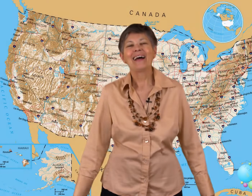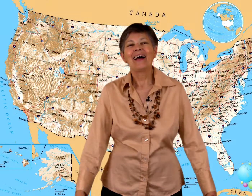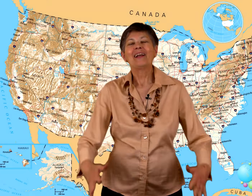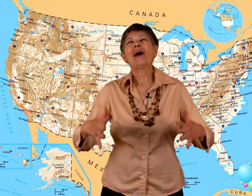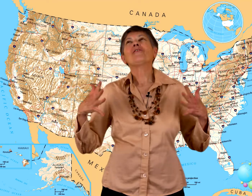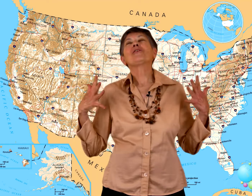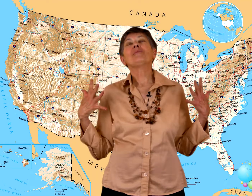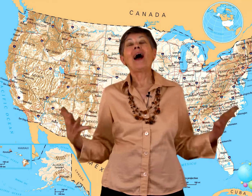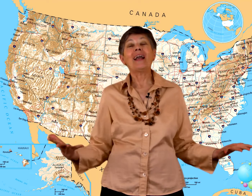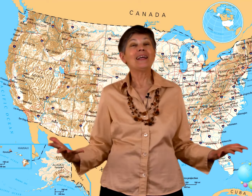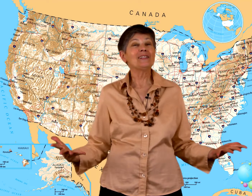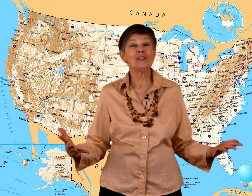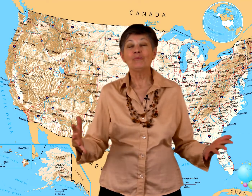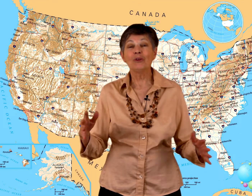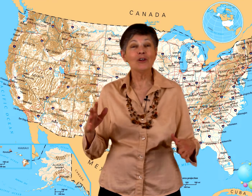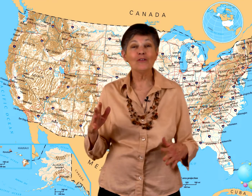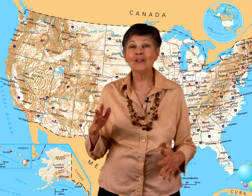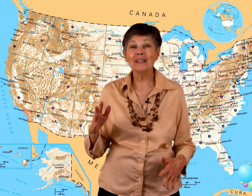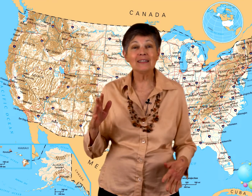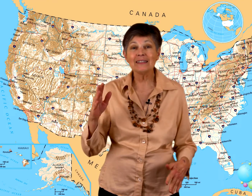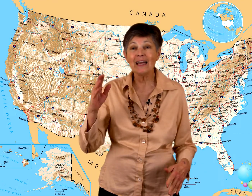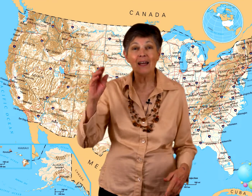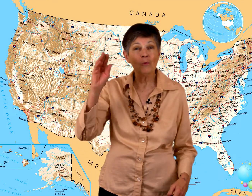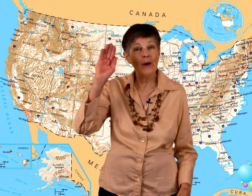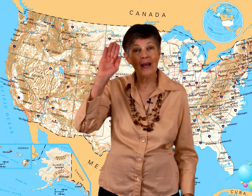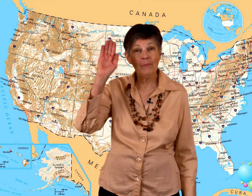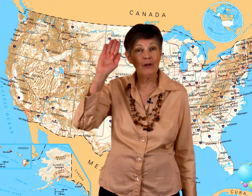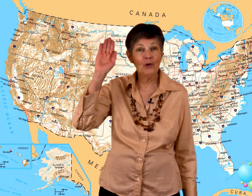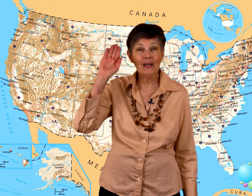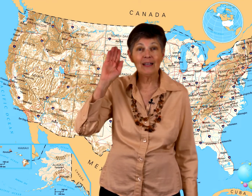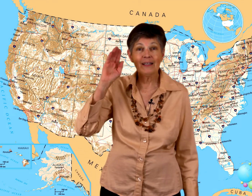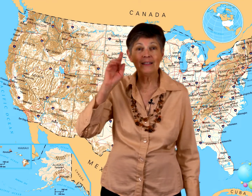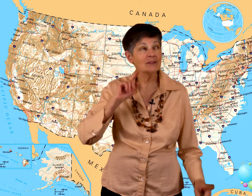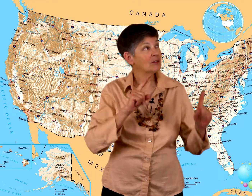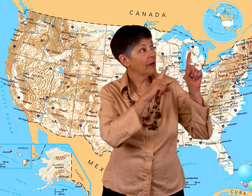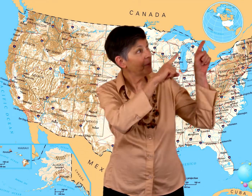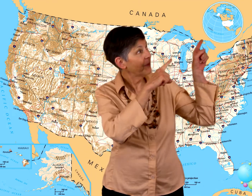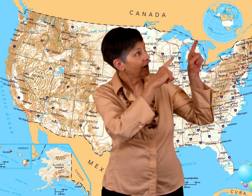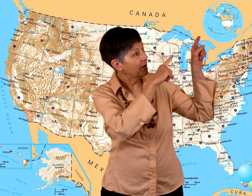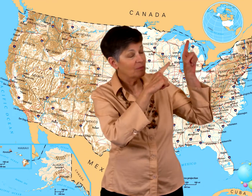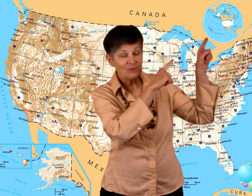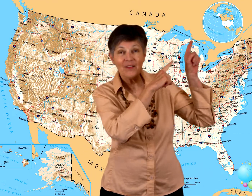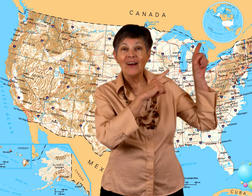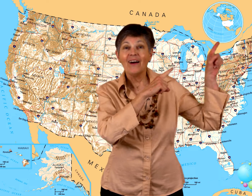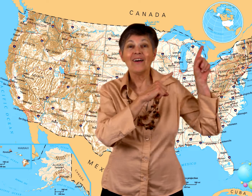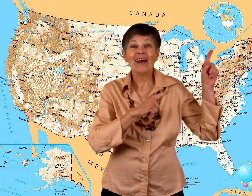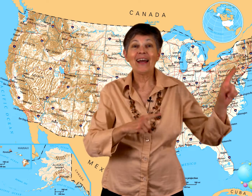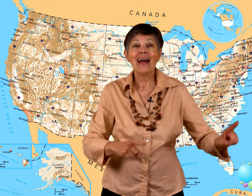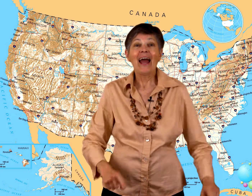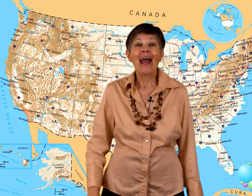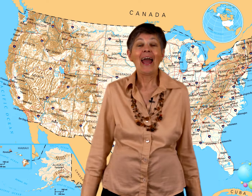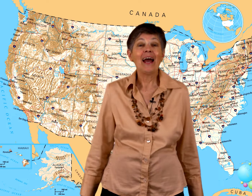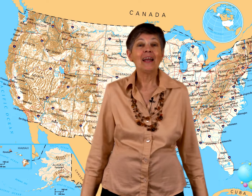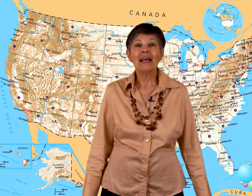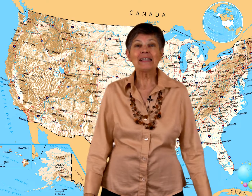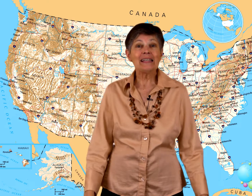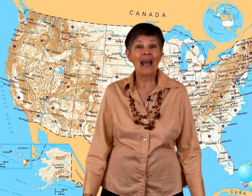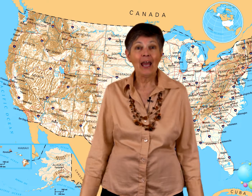Now Vermont is this beautiful little state way up in New England. It's way up there. Okay, and it's name